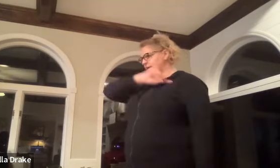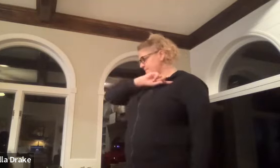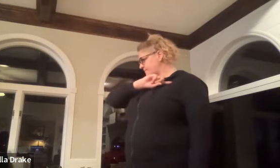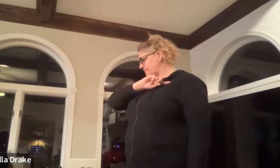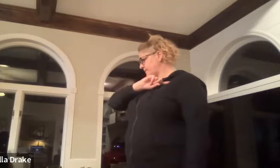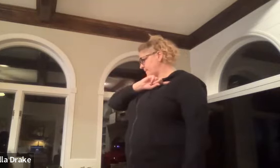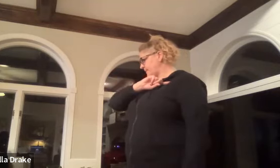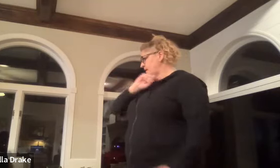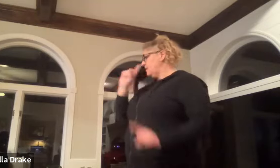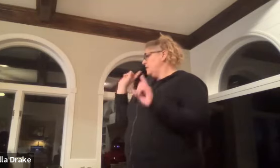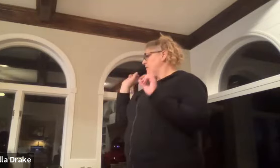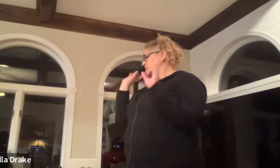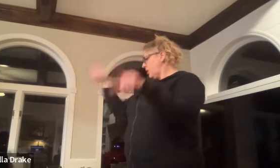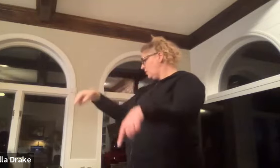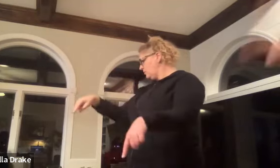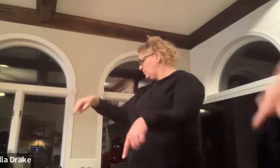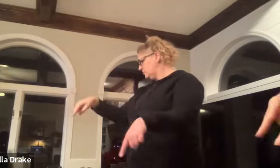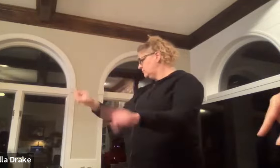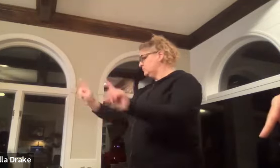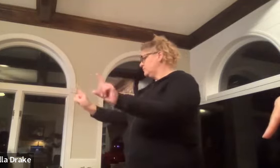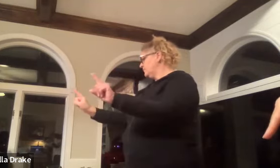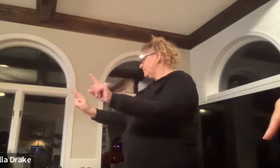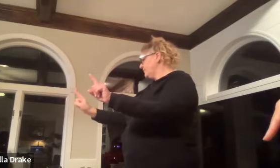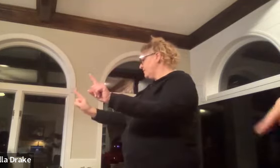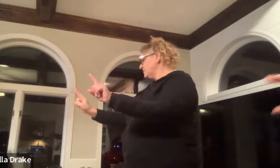go two fingers